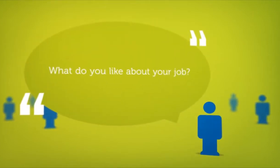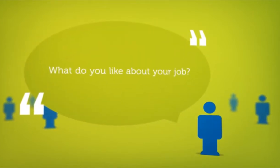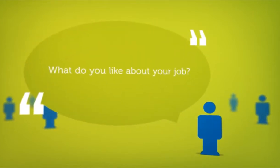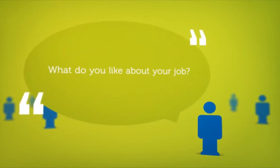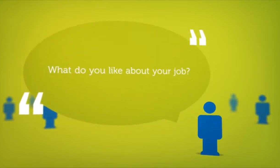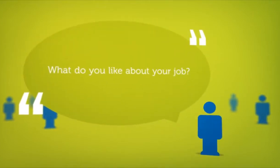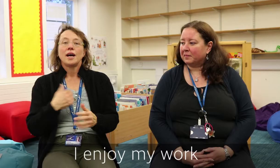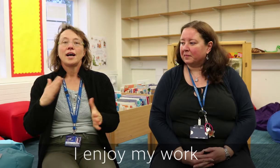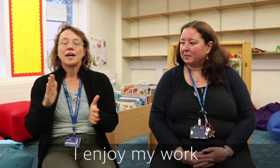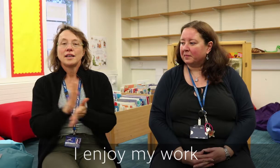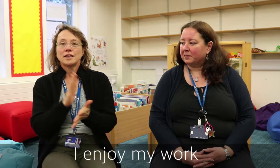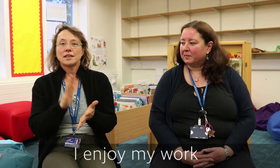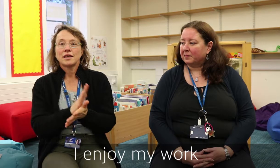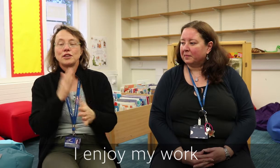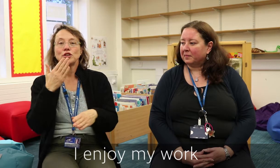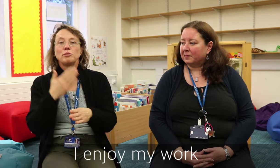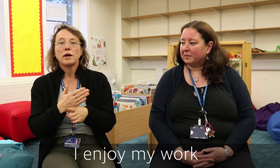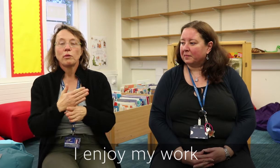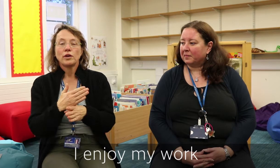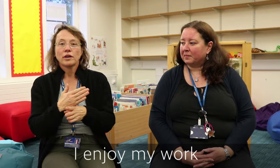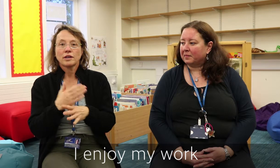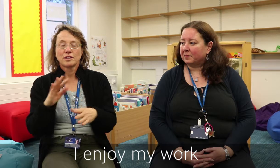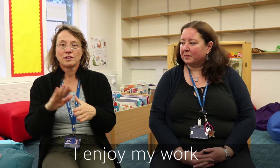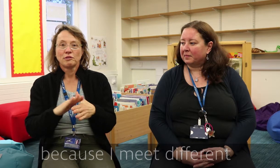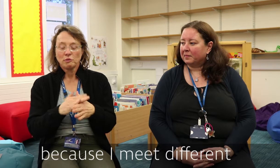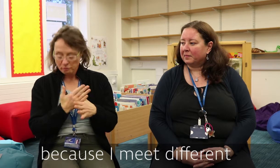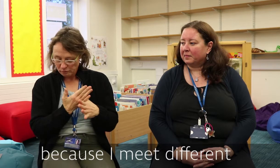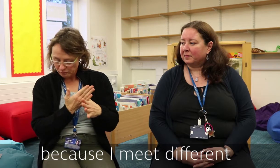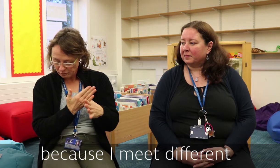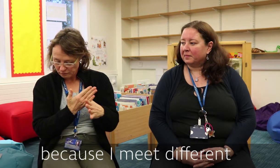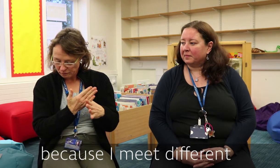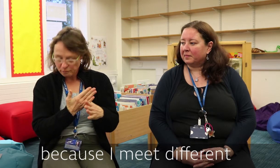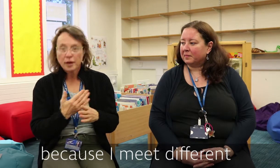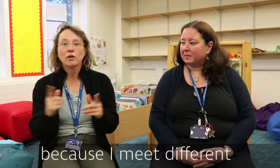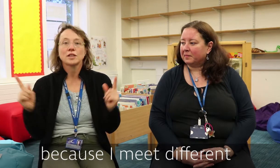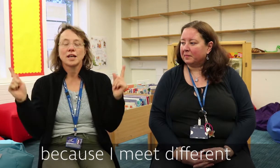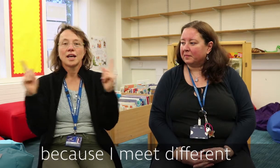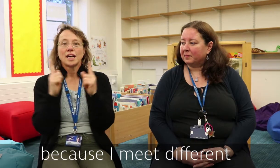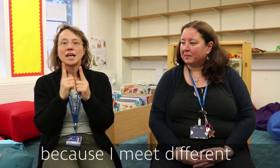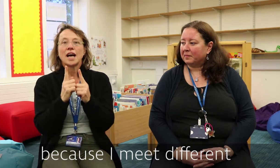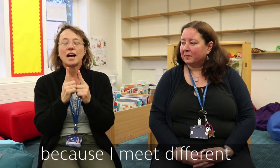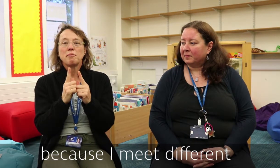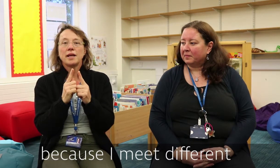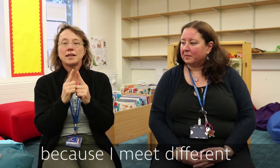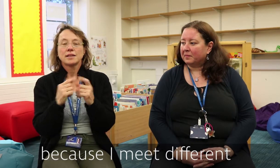I enjoy my work because I meet